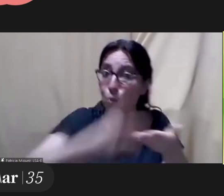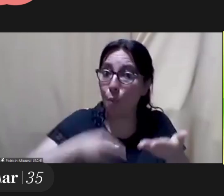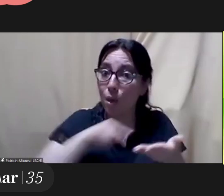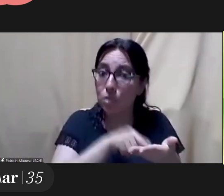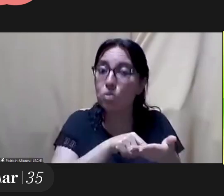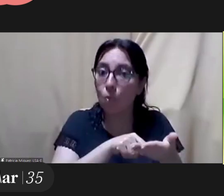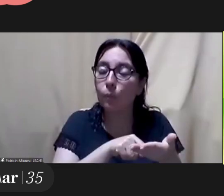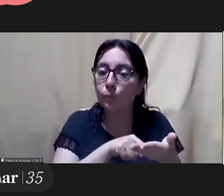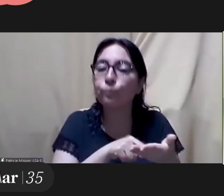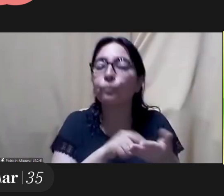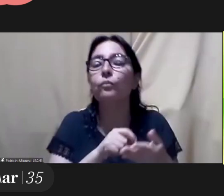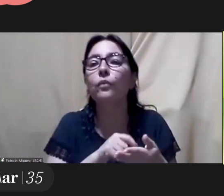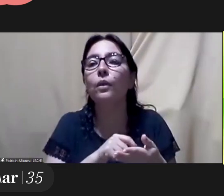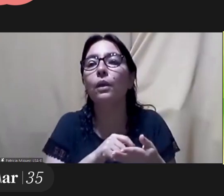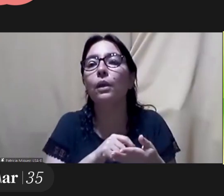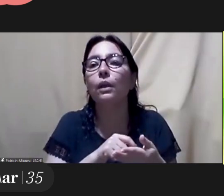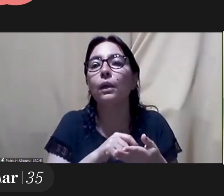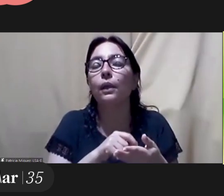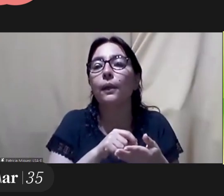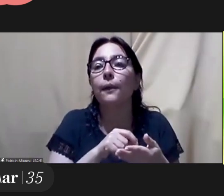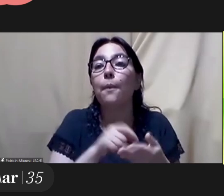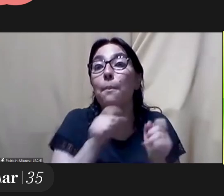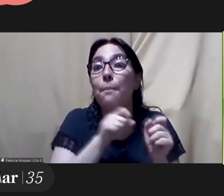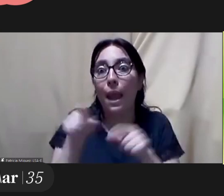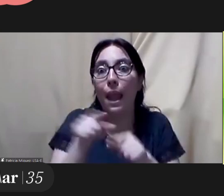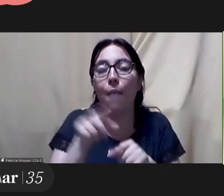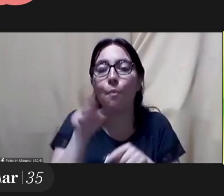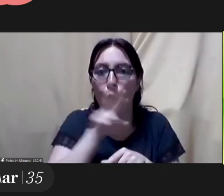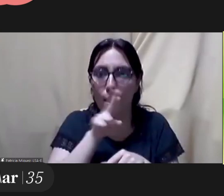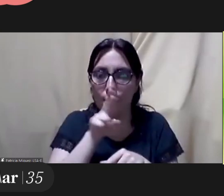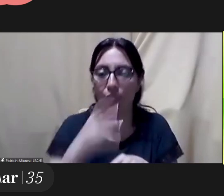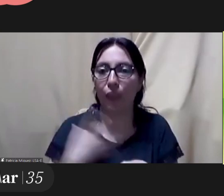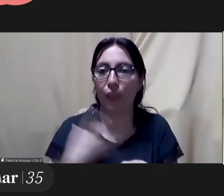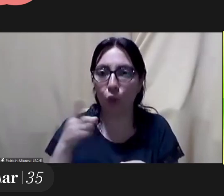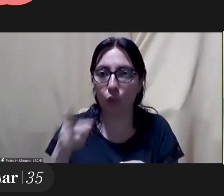yes because there is a difference between those things and also